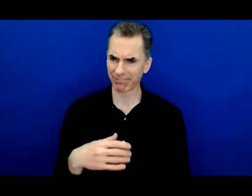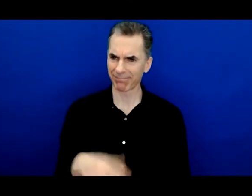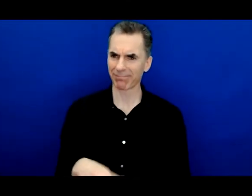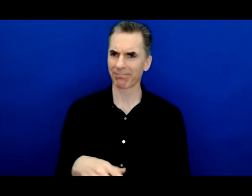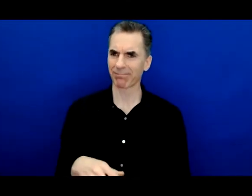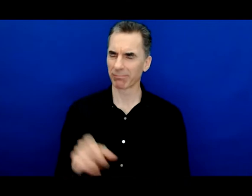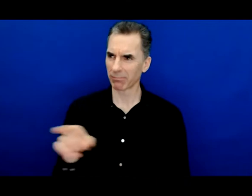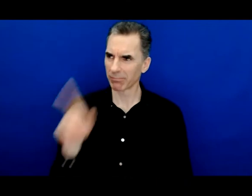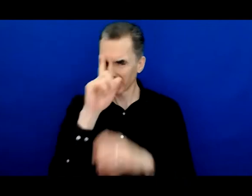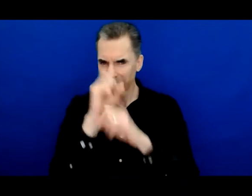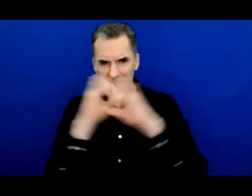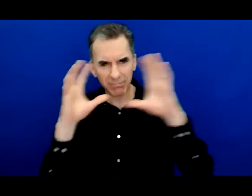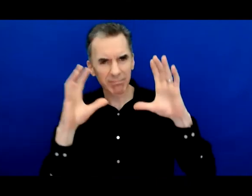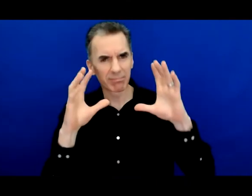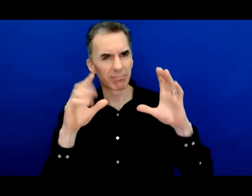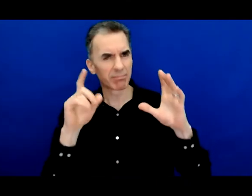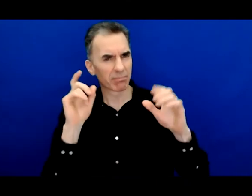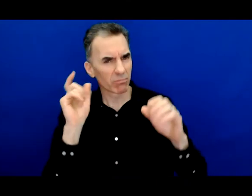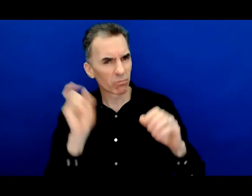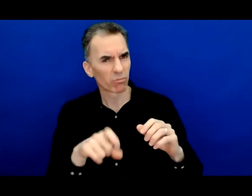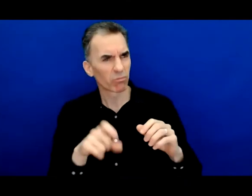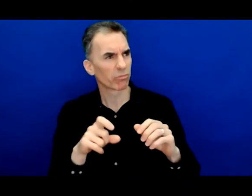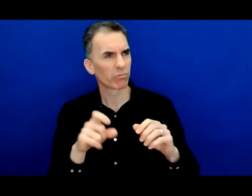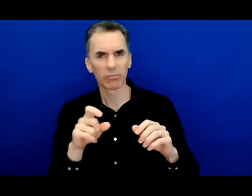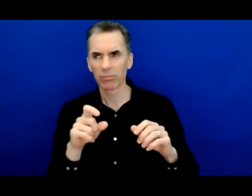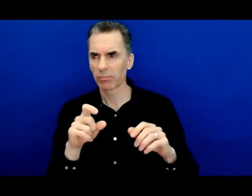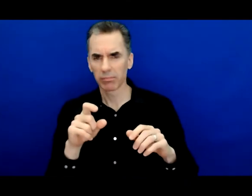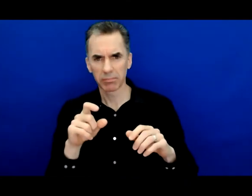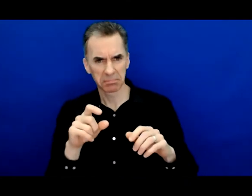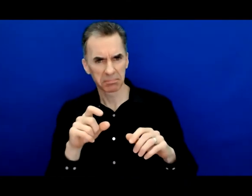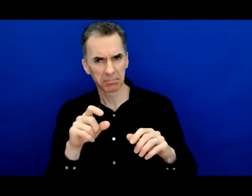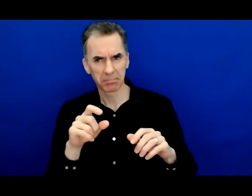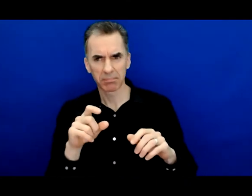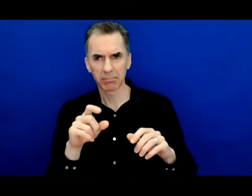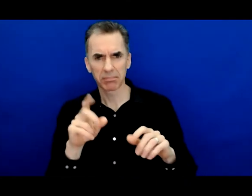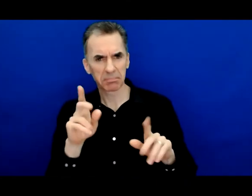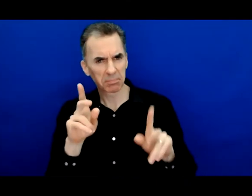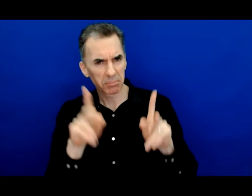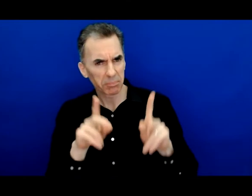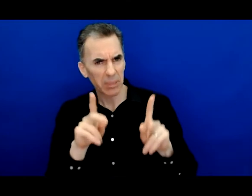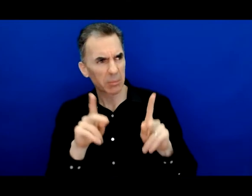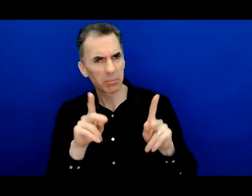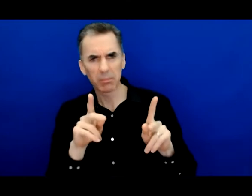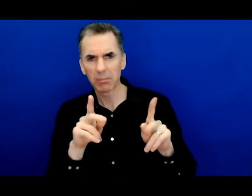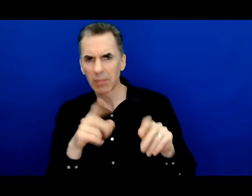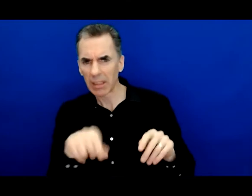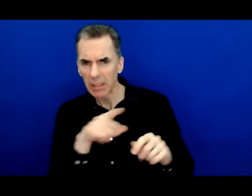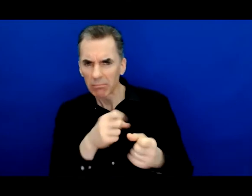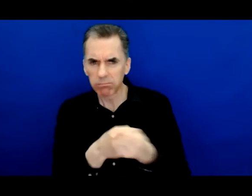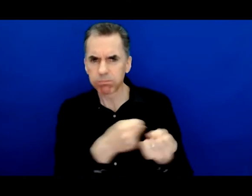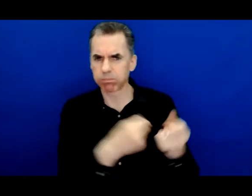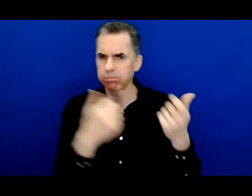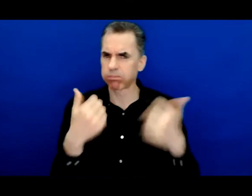consciousness and it's not just a benefit to you but you're thinking about community and those who share similar experiences